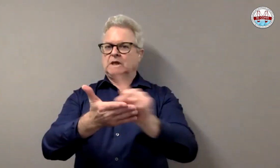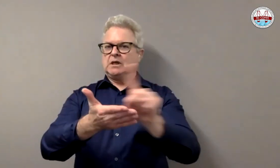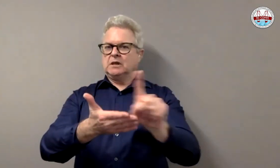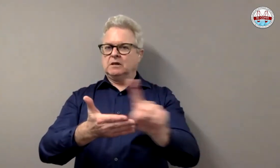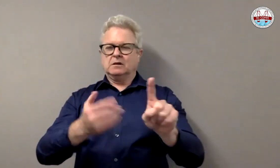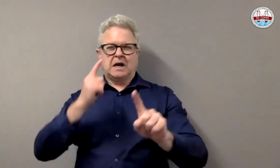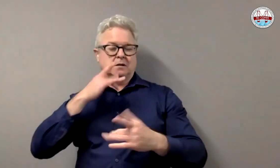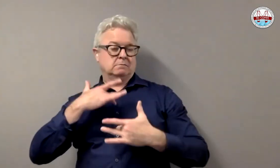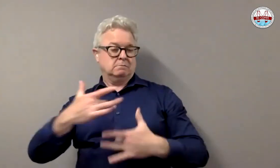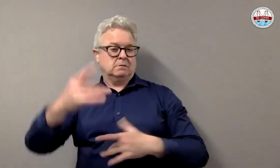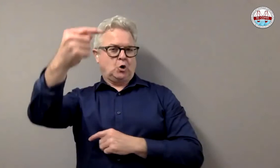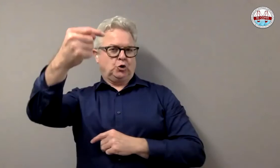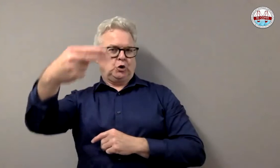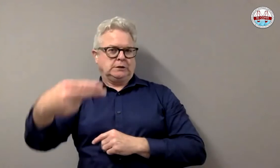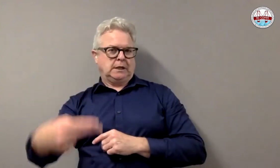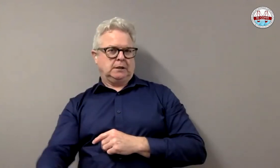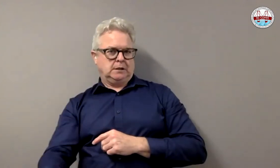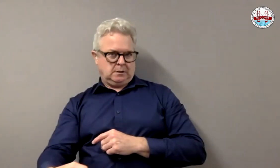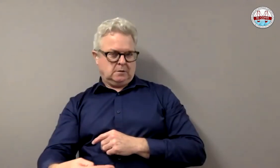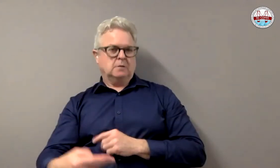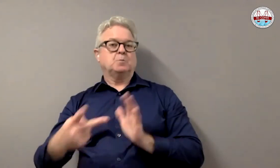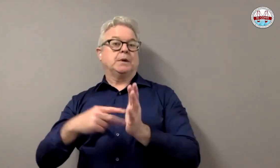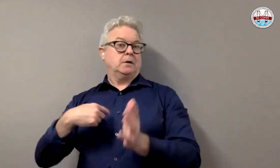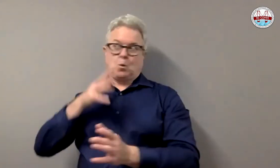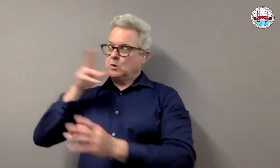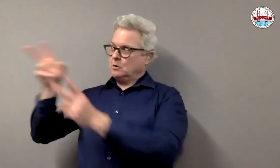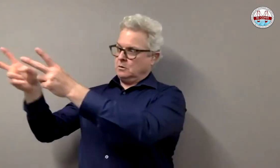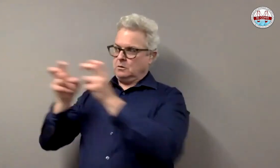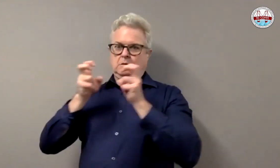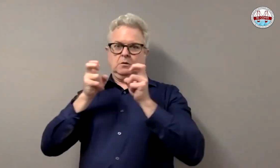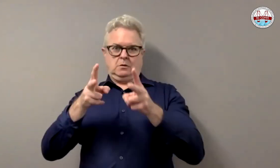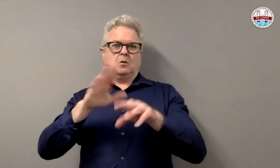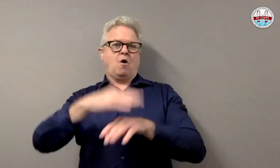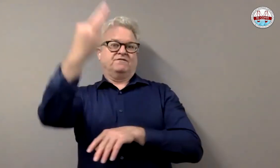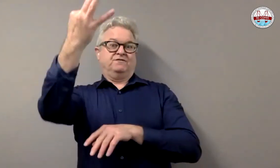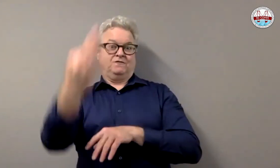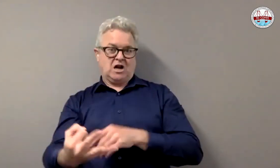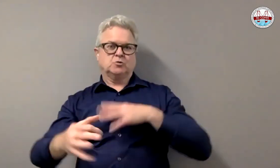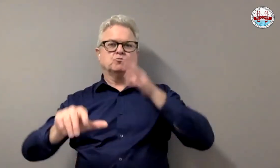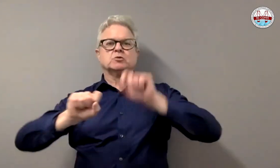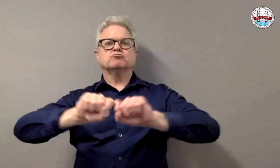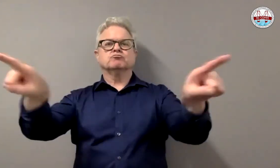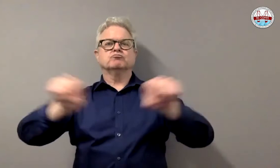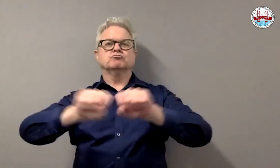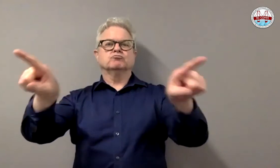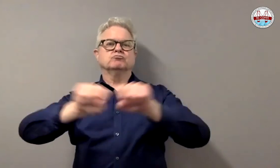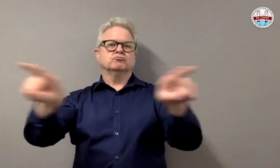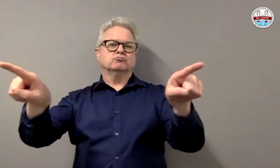And that link will be updated on a weekly basis, usually on Thursday, which means that I will take that information, disseminate that